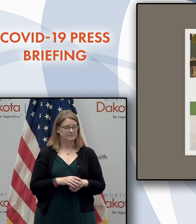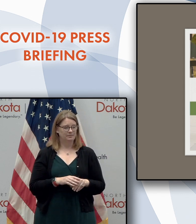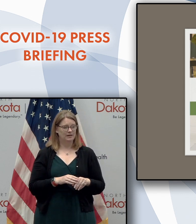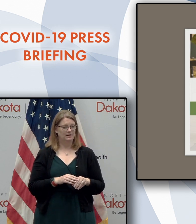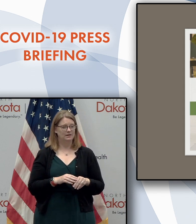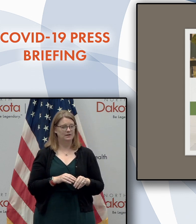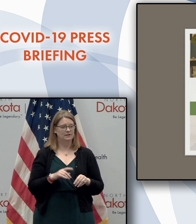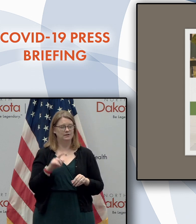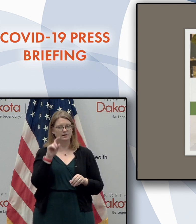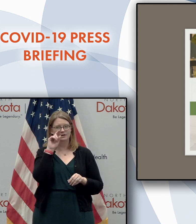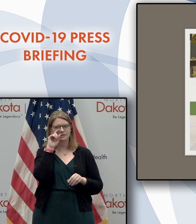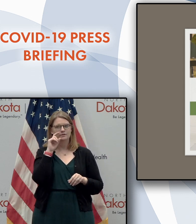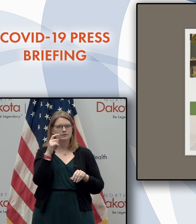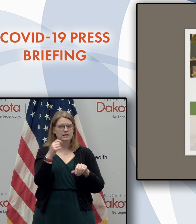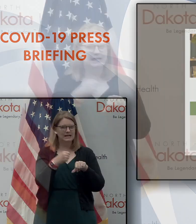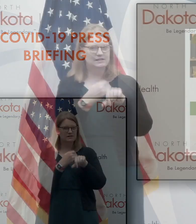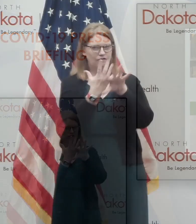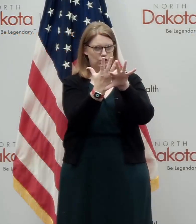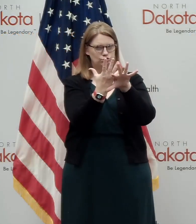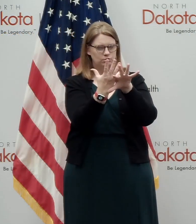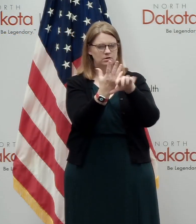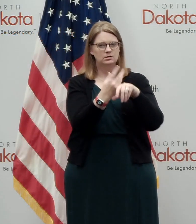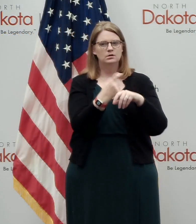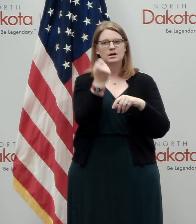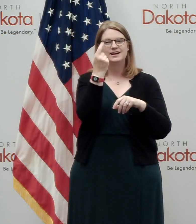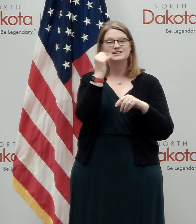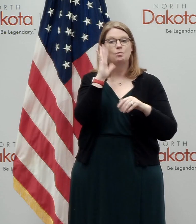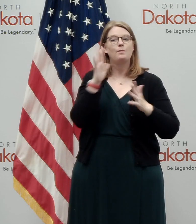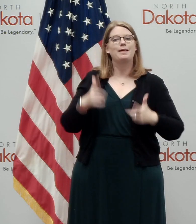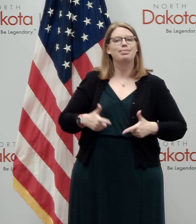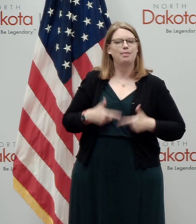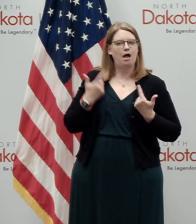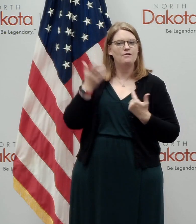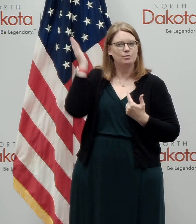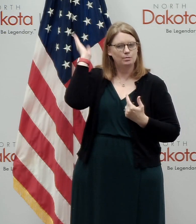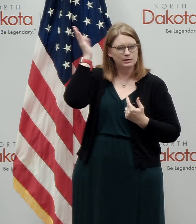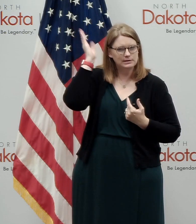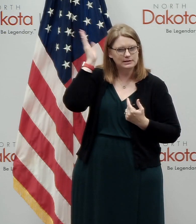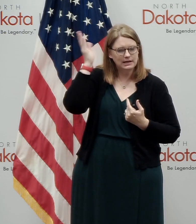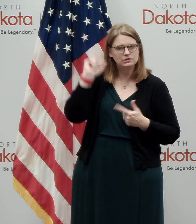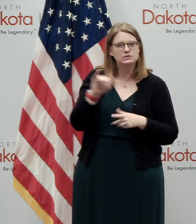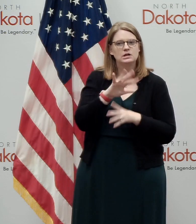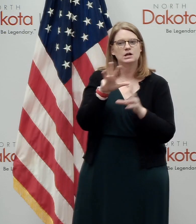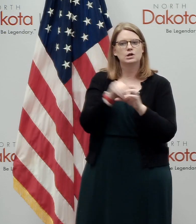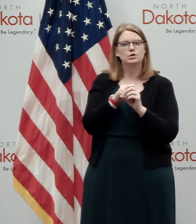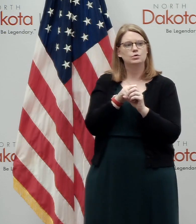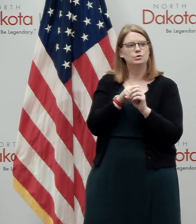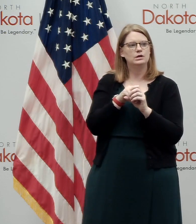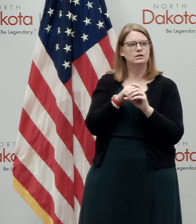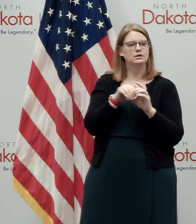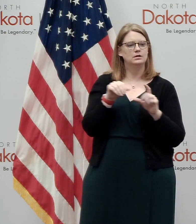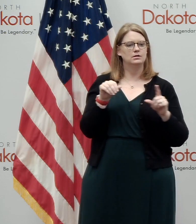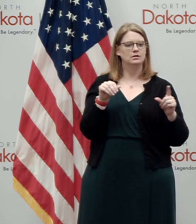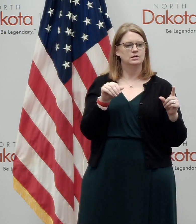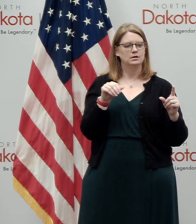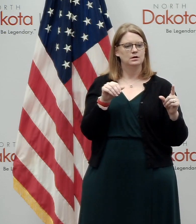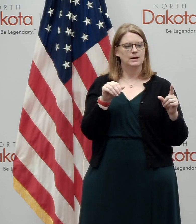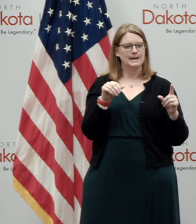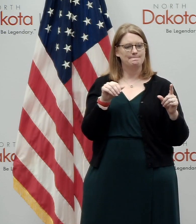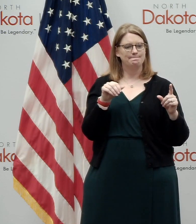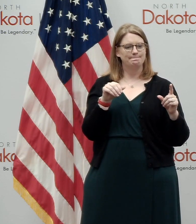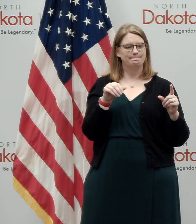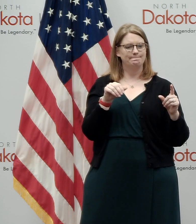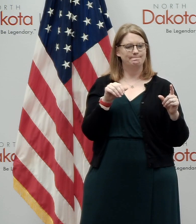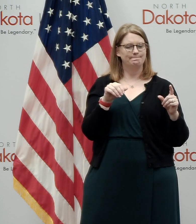there will be, while it is virtual, there will be live, uh, uh, including, uh, including a number of,